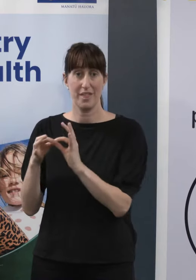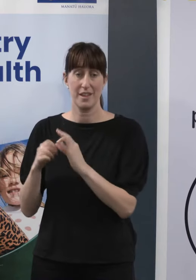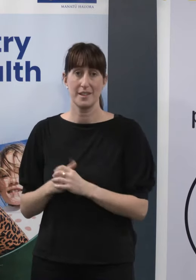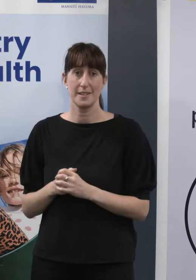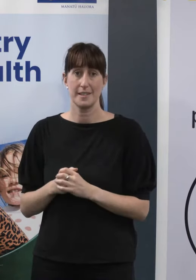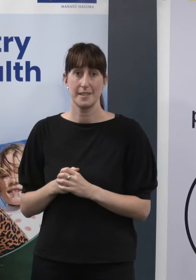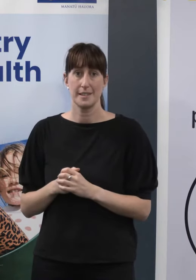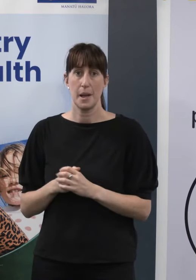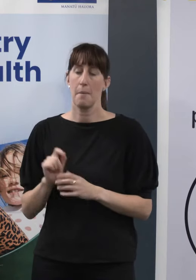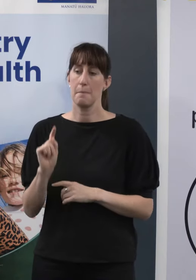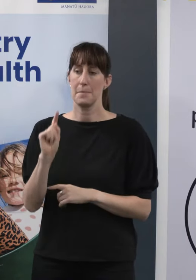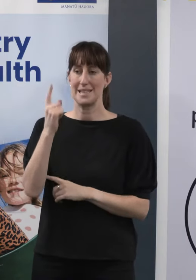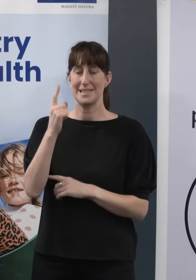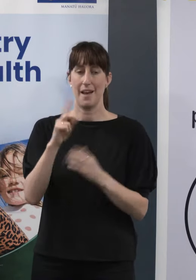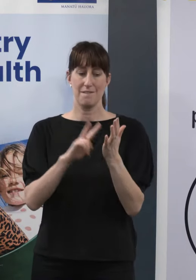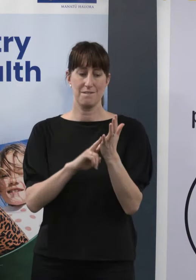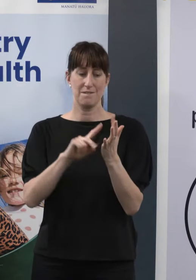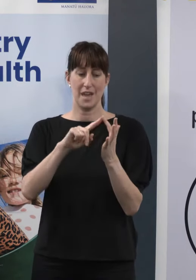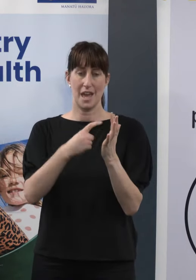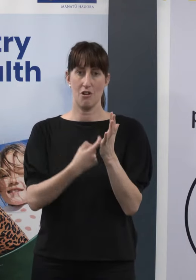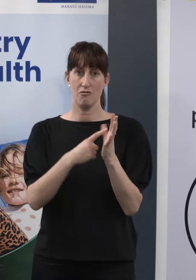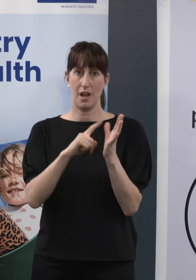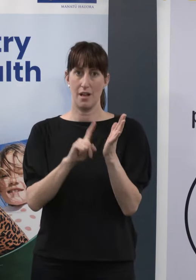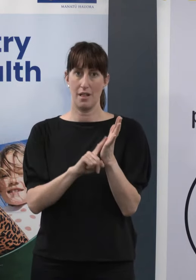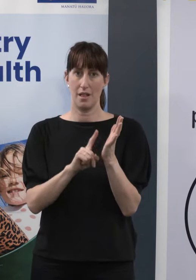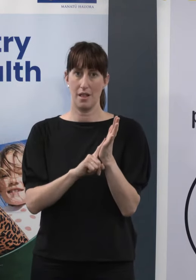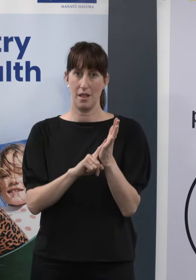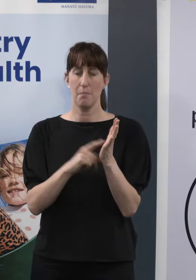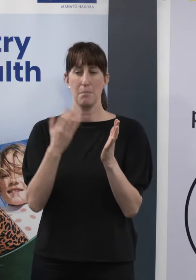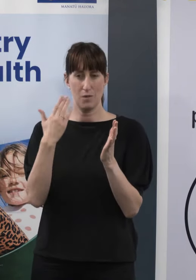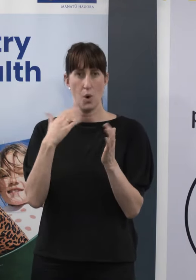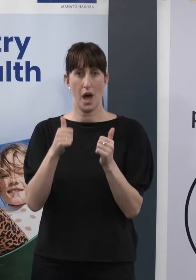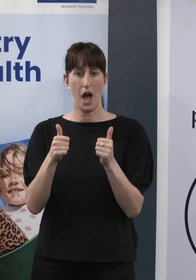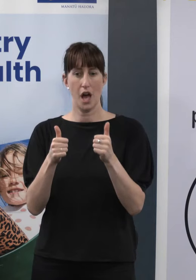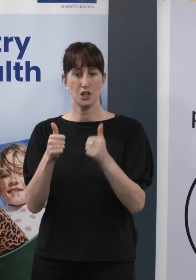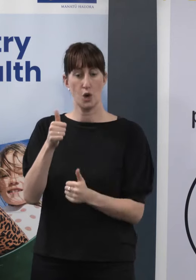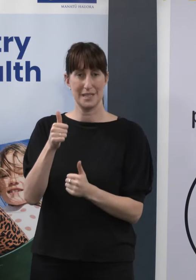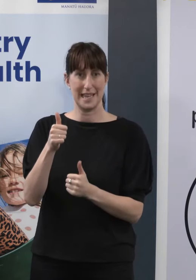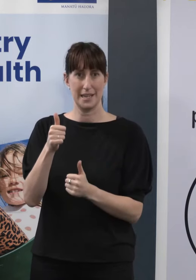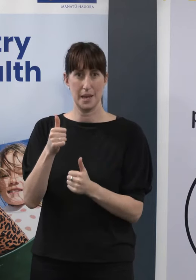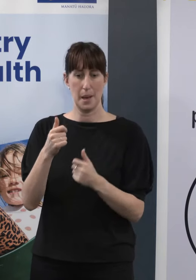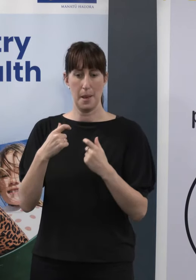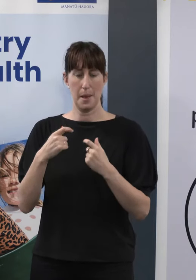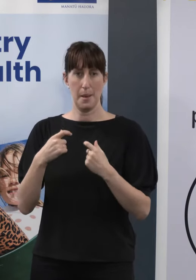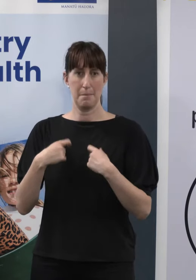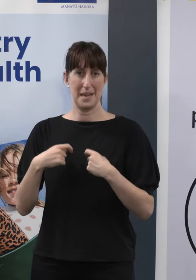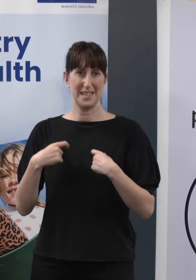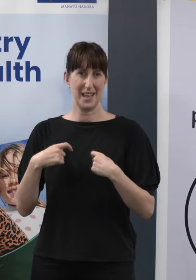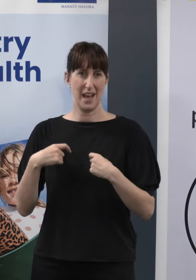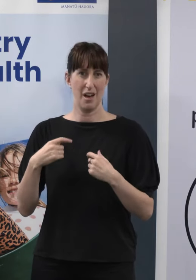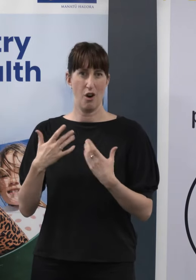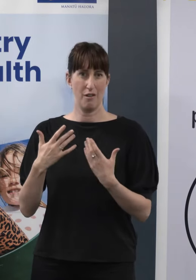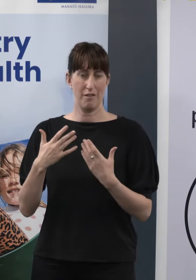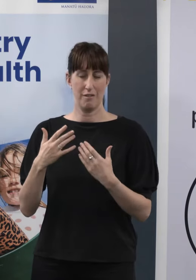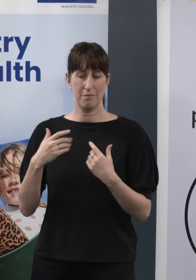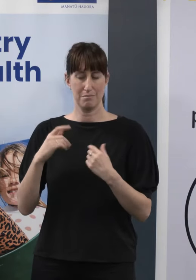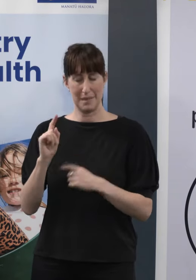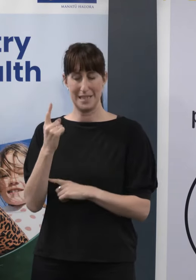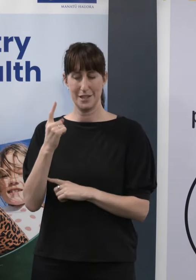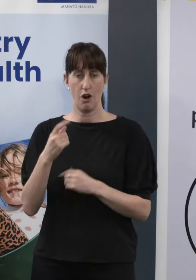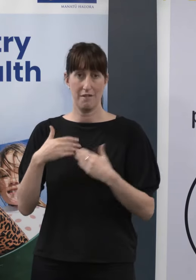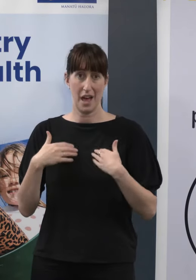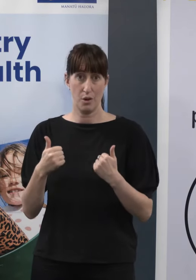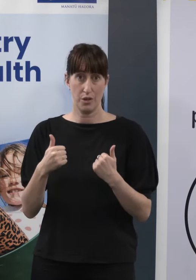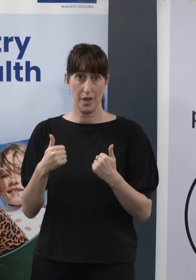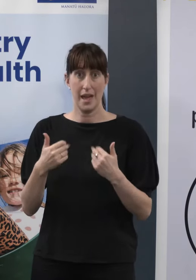Likewise, Minister Viral has been an Associate Minister for the COVID-19 response and has become increasingly involved in the work, and she's now picking that up,